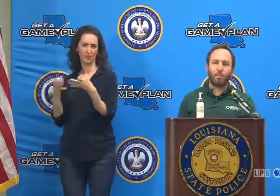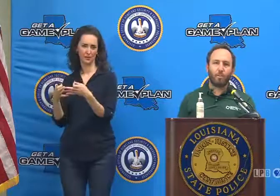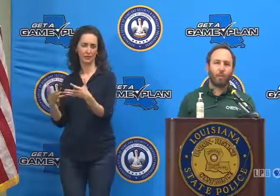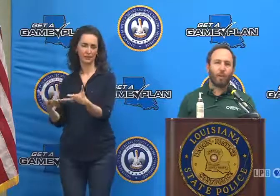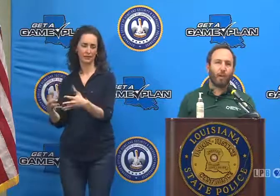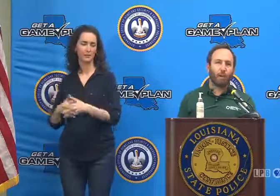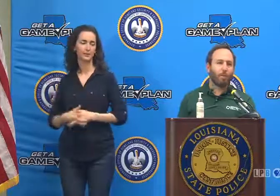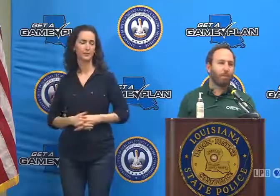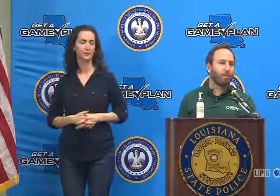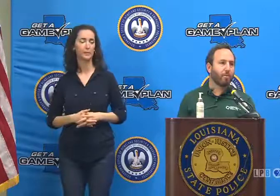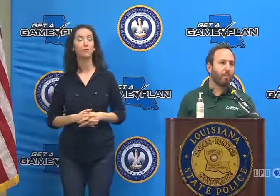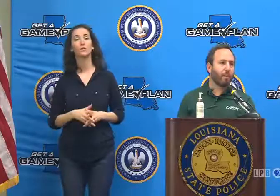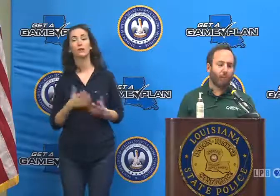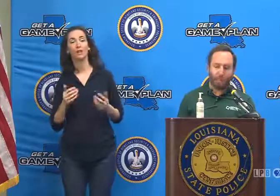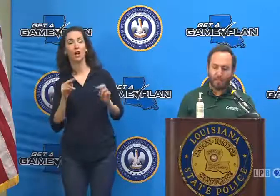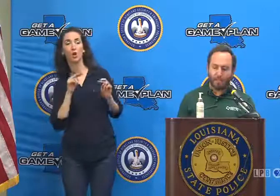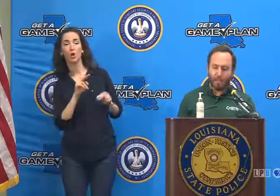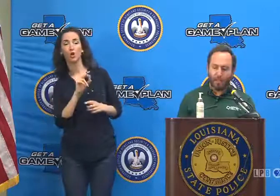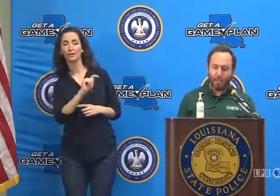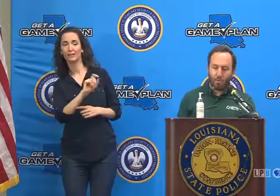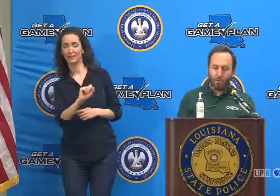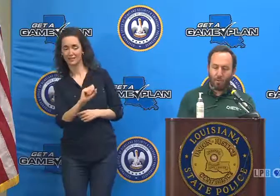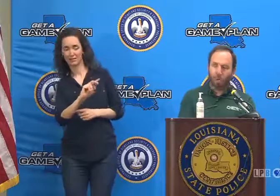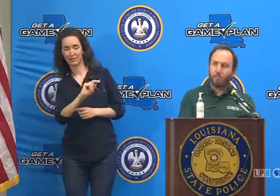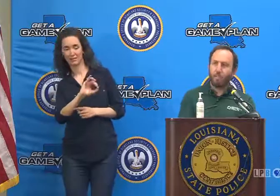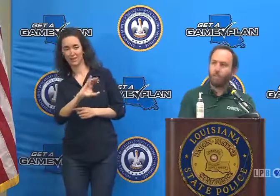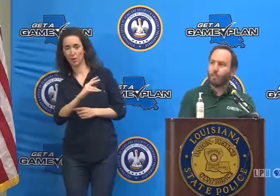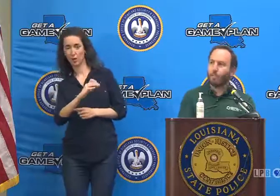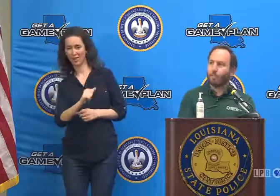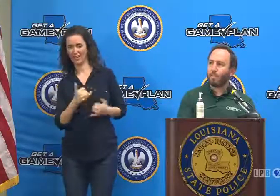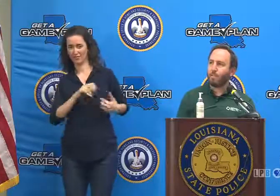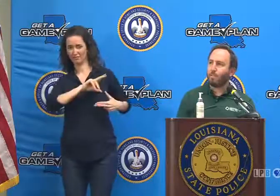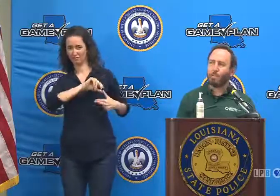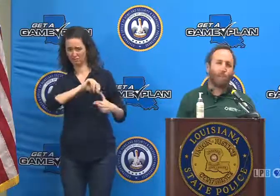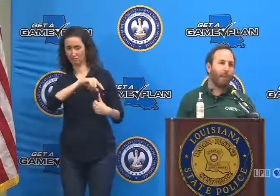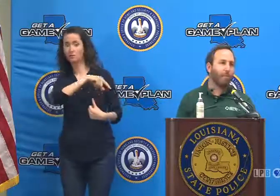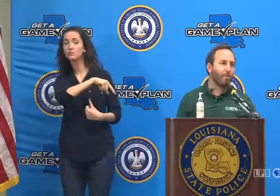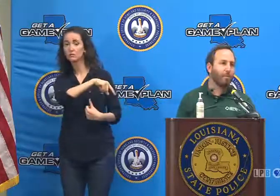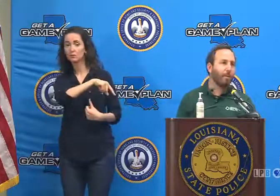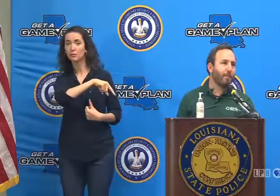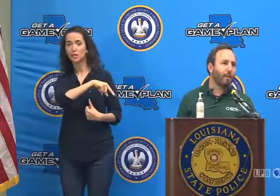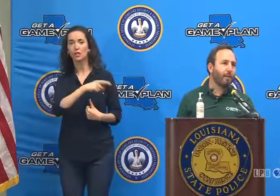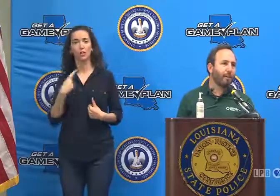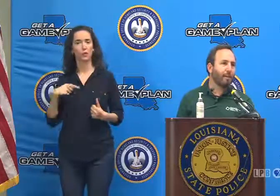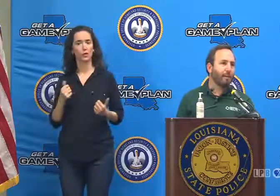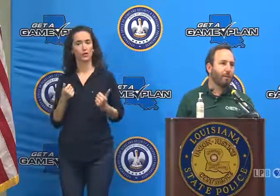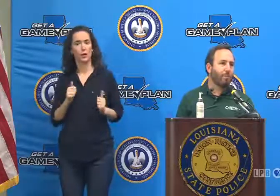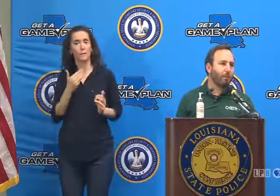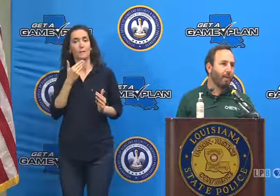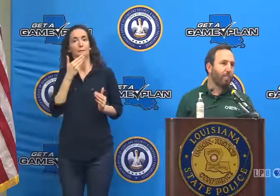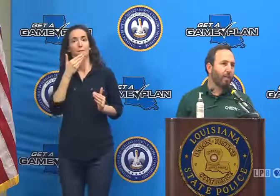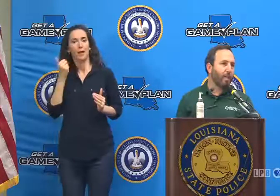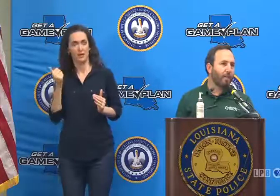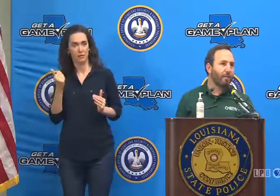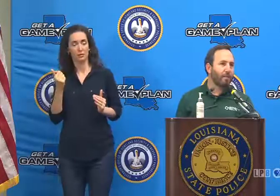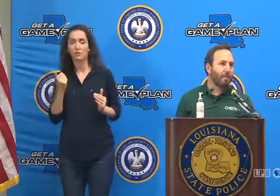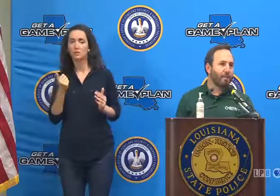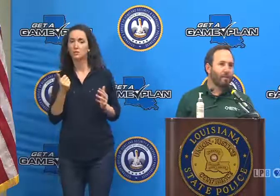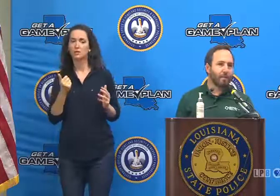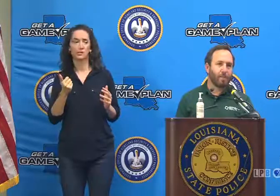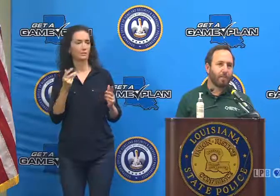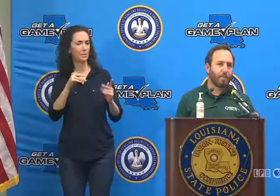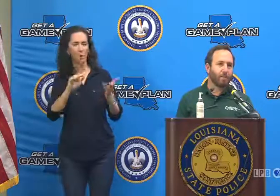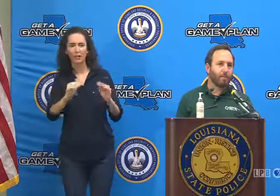to Tropical Storm Nicholas, we want to do as best a job as we can to minimize preventable deaths.